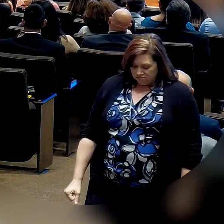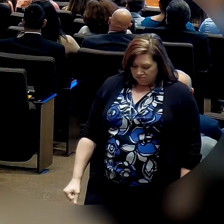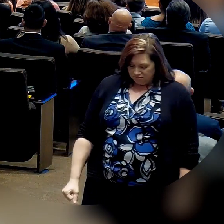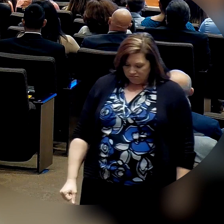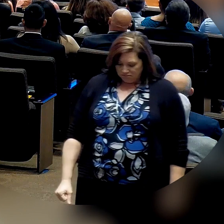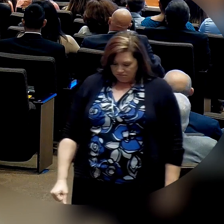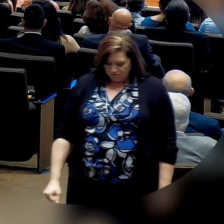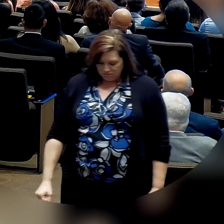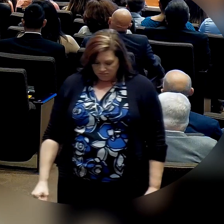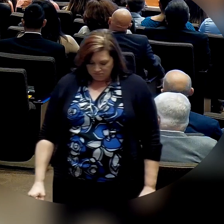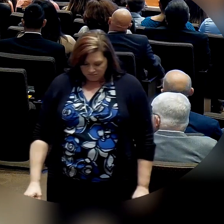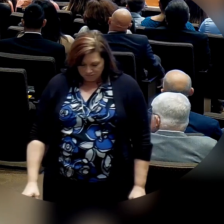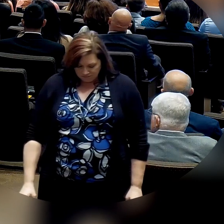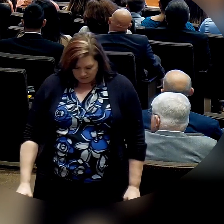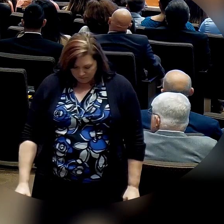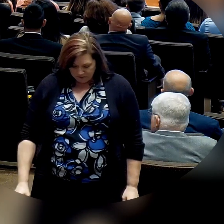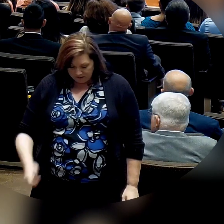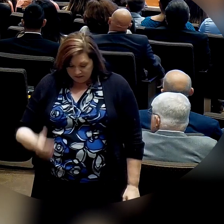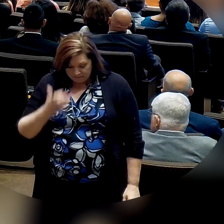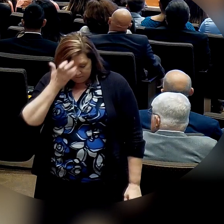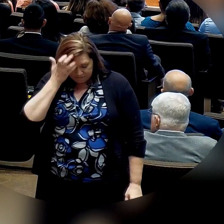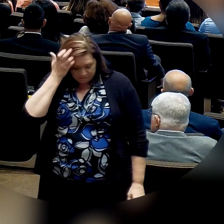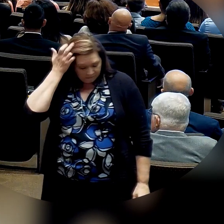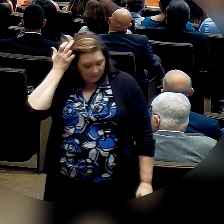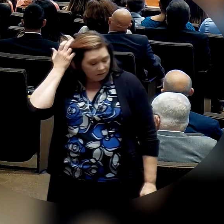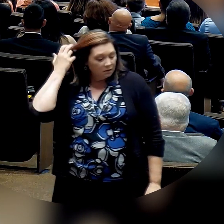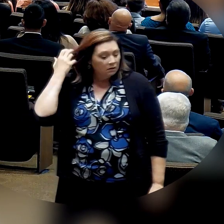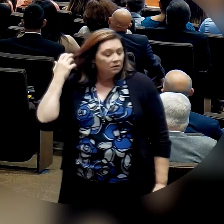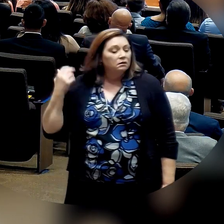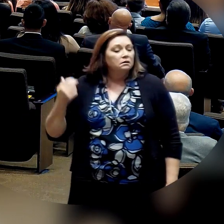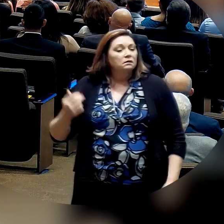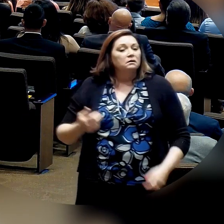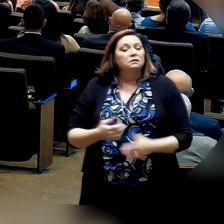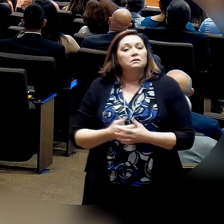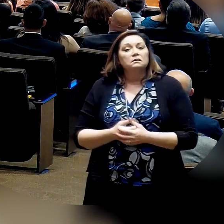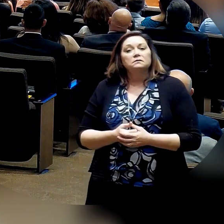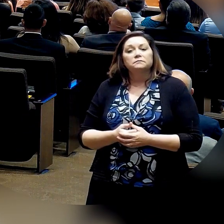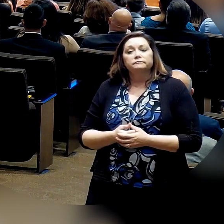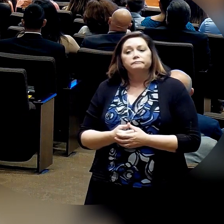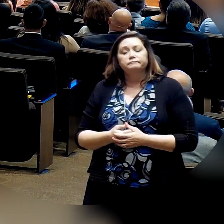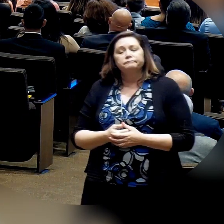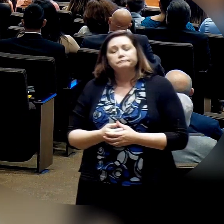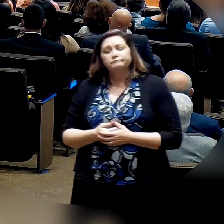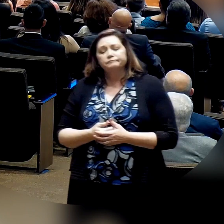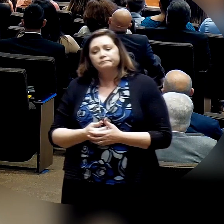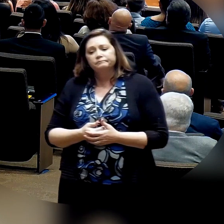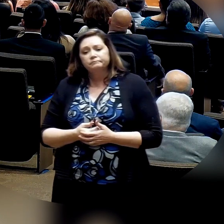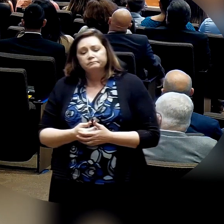The search to find contentment is never satisfied